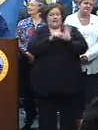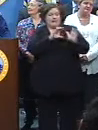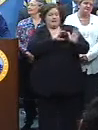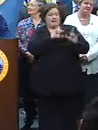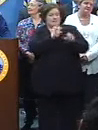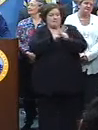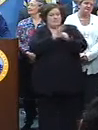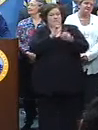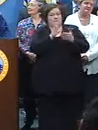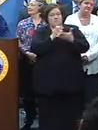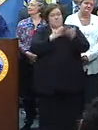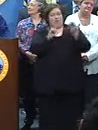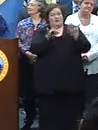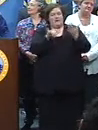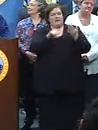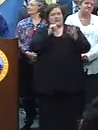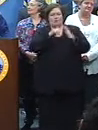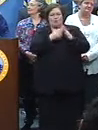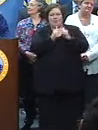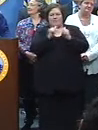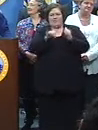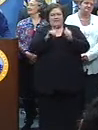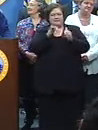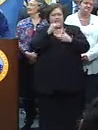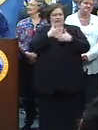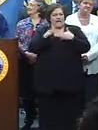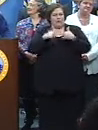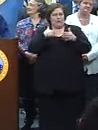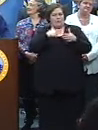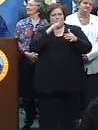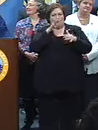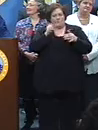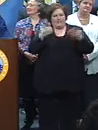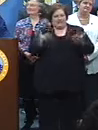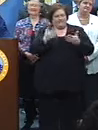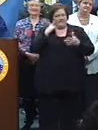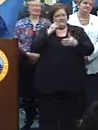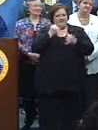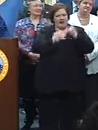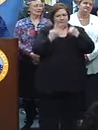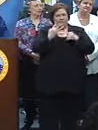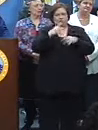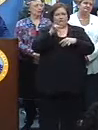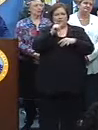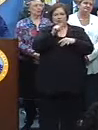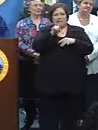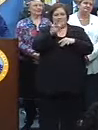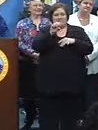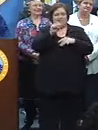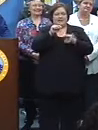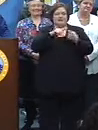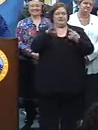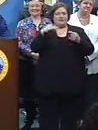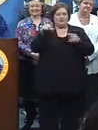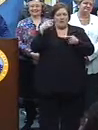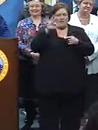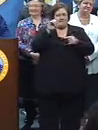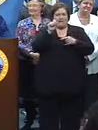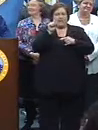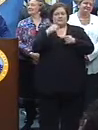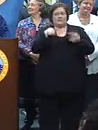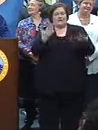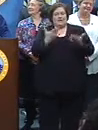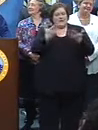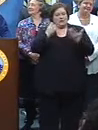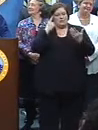committed to being part of it. It didn't just start with this. It won't end with this. We'll be here for the Final Four. We're here for Jazz Fest. We're here French Quarter Fest. We're here. We'll